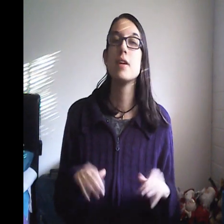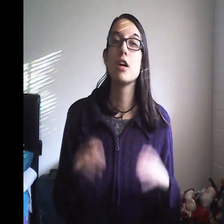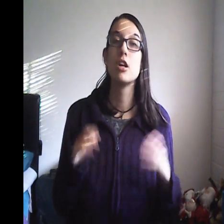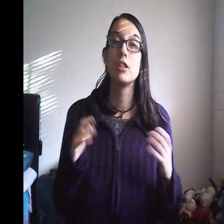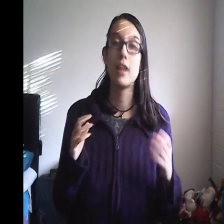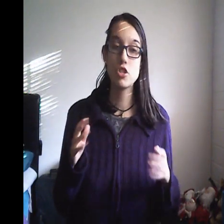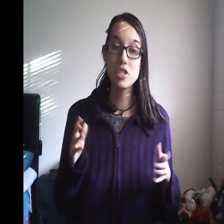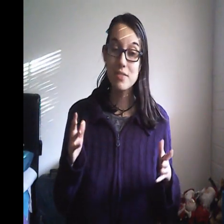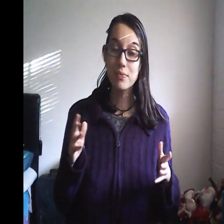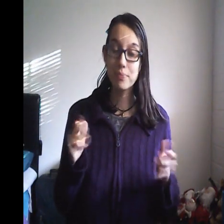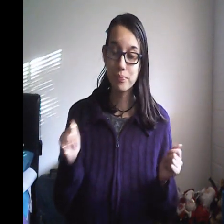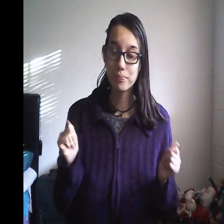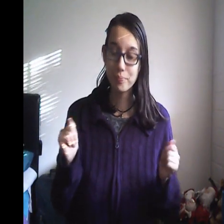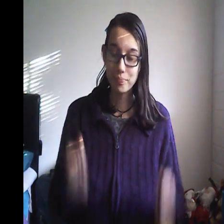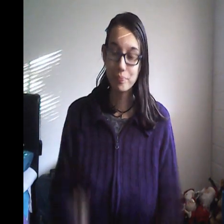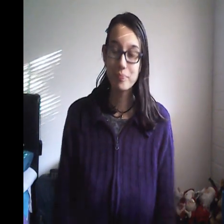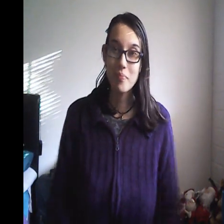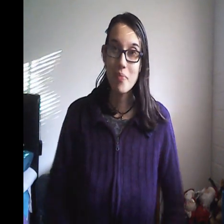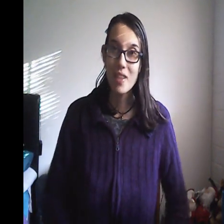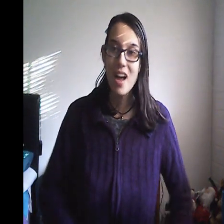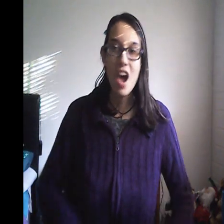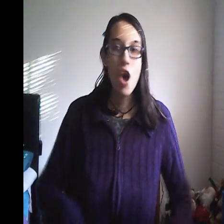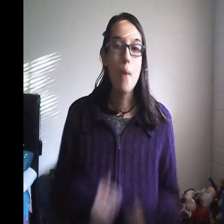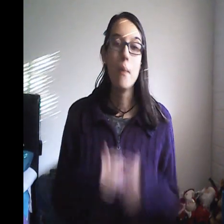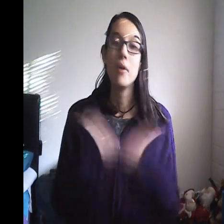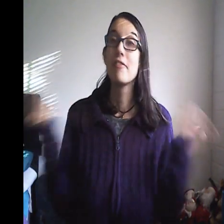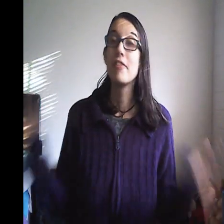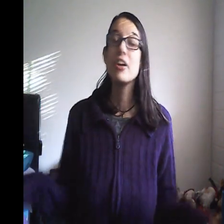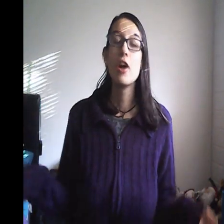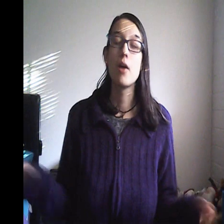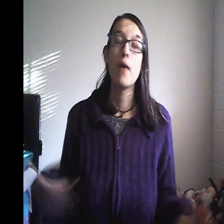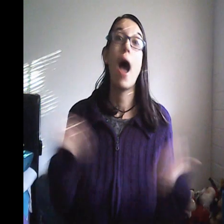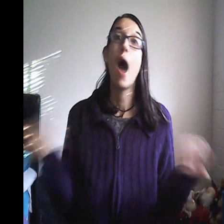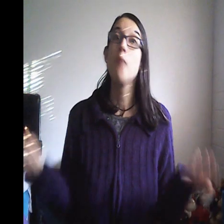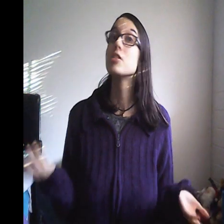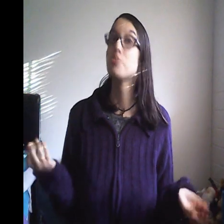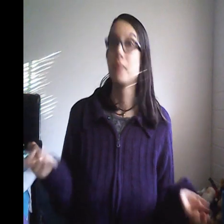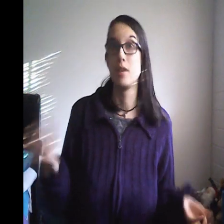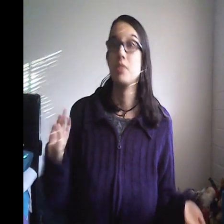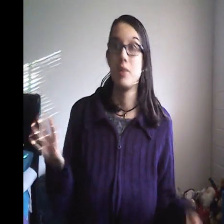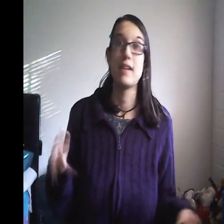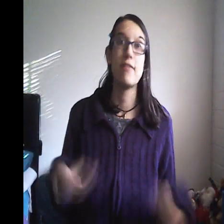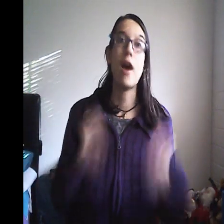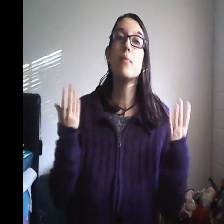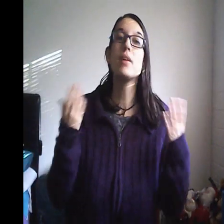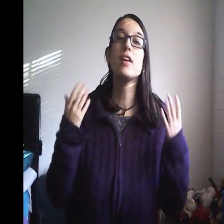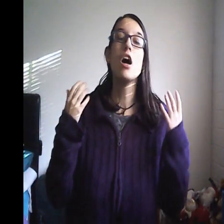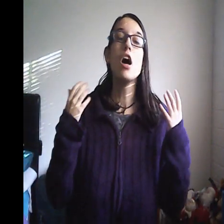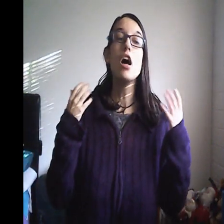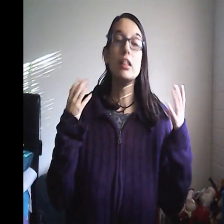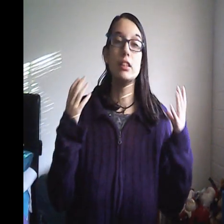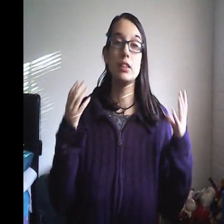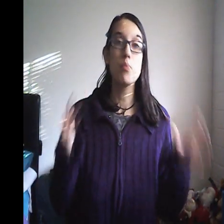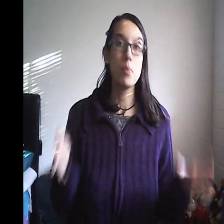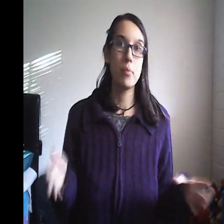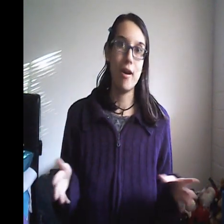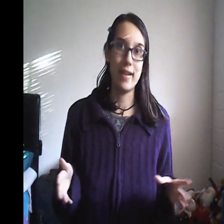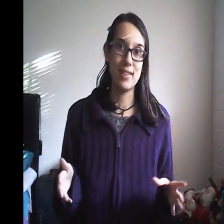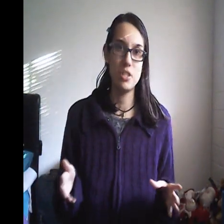collection, well, figure out how much makeup do you guys have? How many lip products, how many